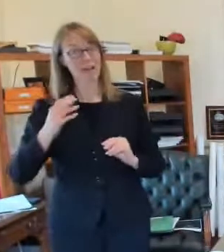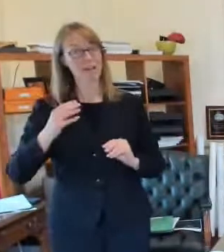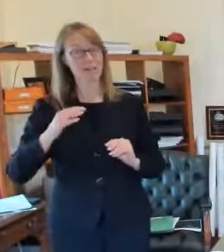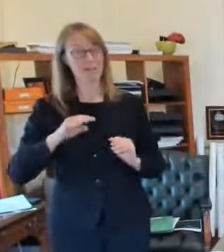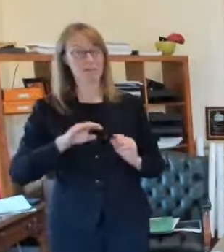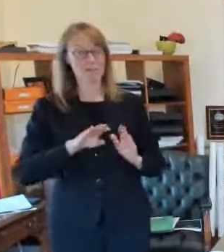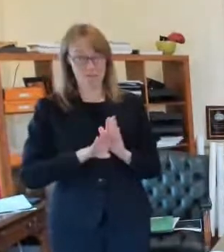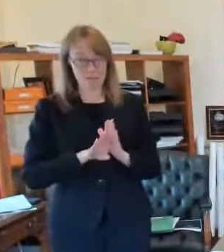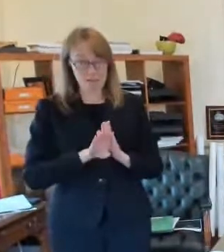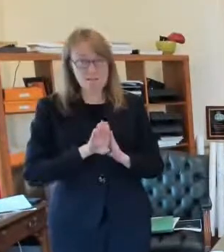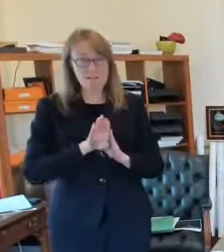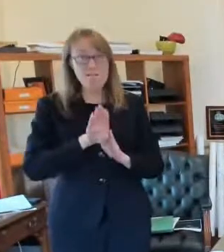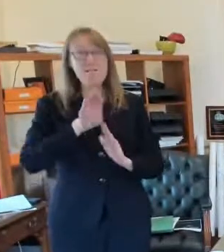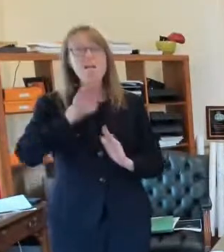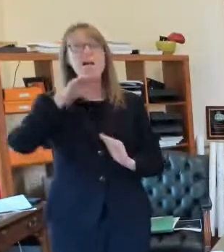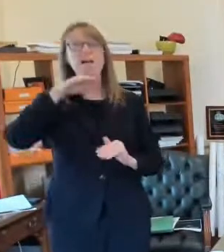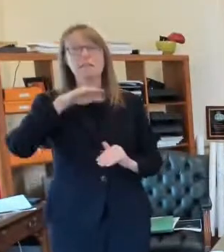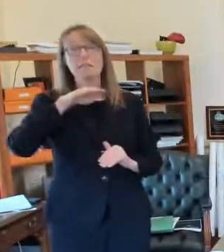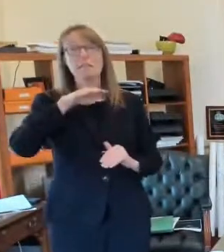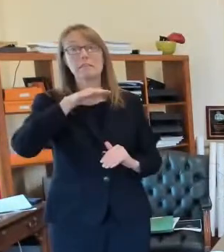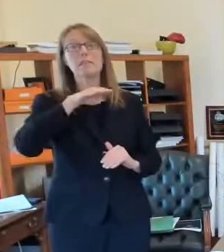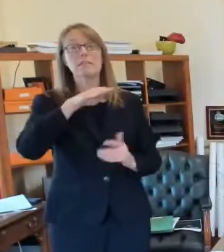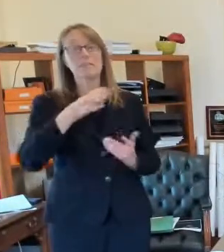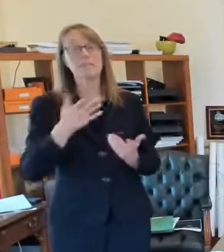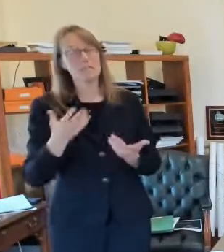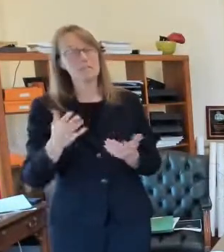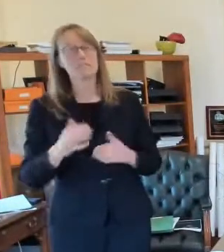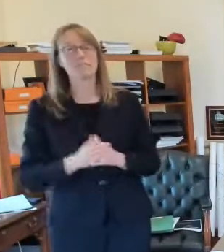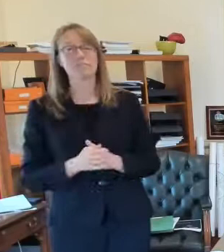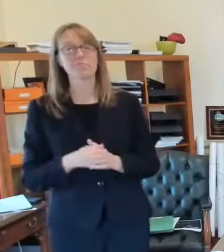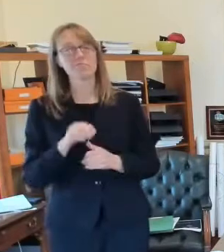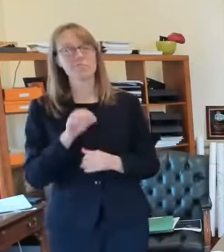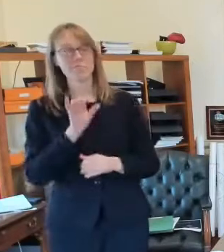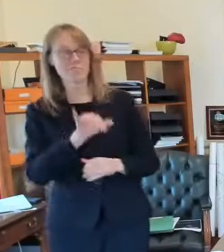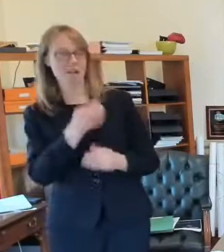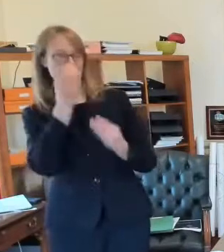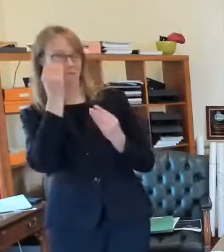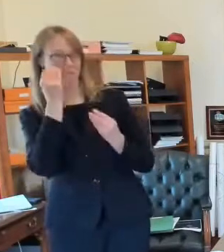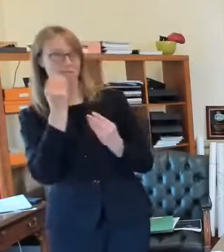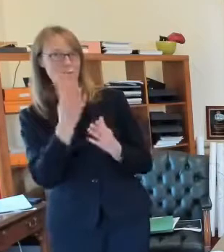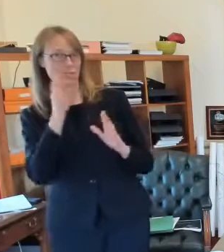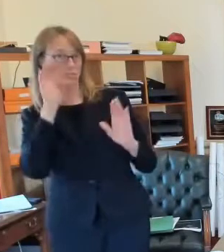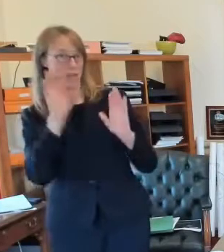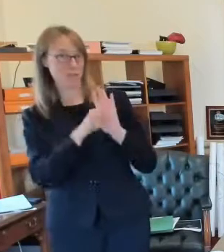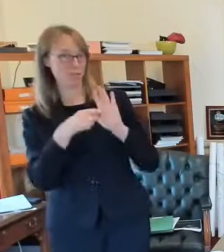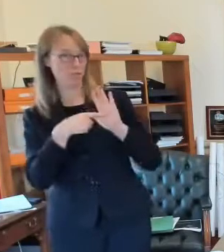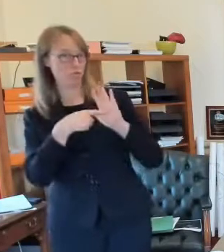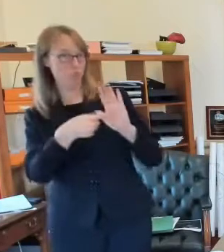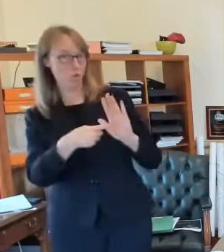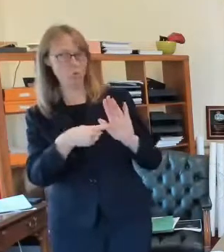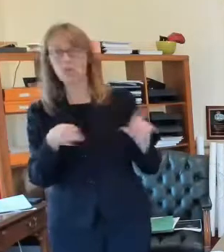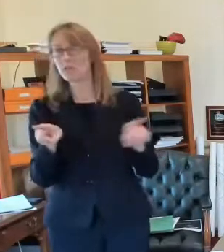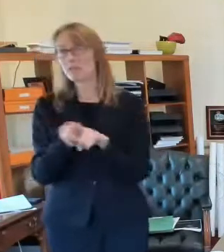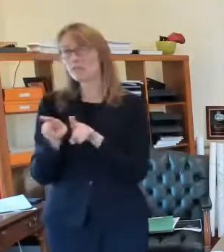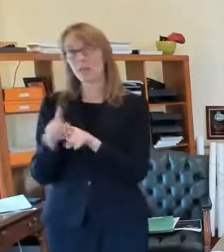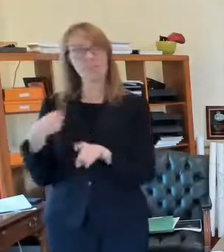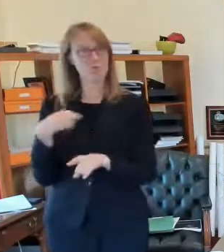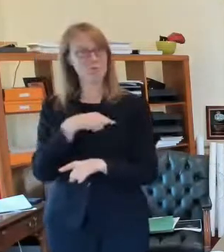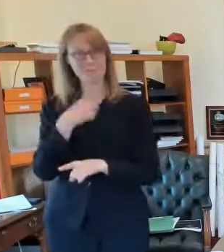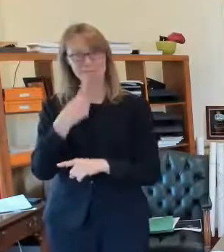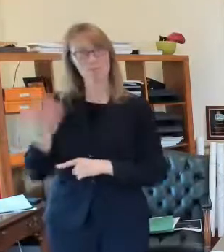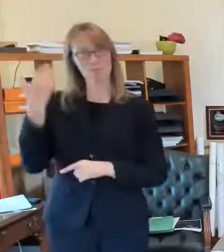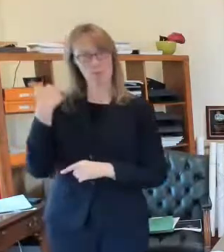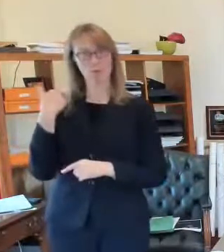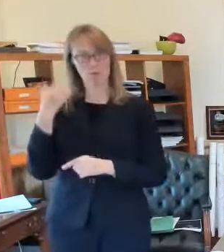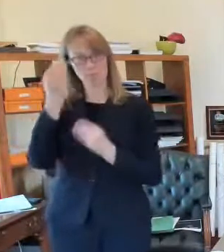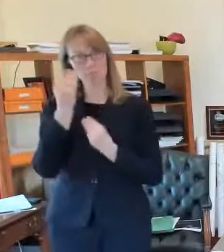what we've been talking about for the last few weeks numbers from yesterday in the city of st louis we